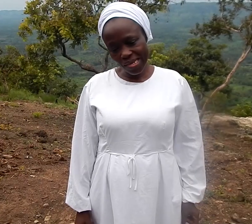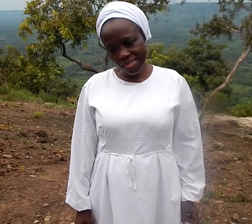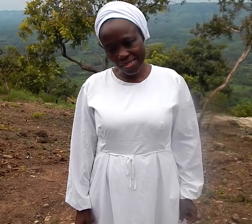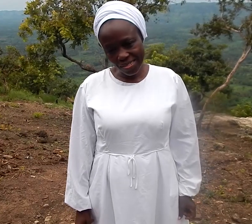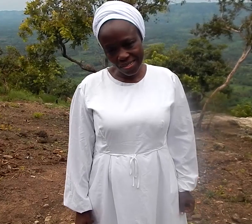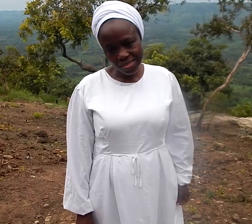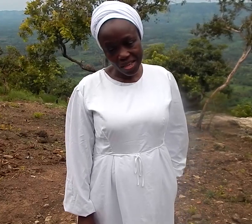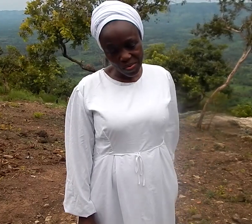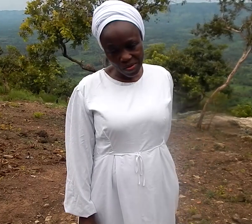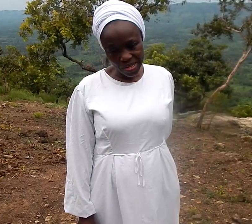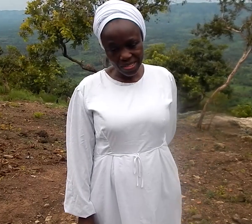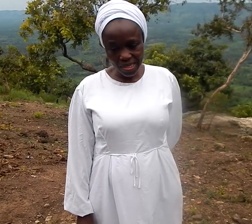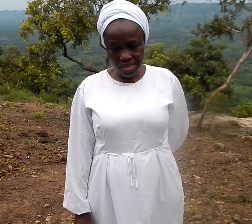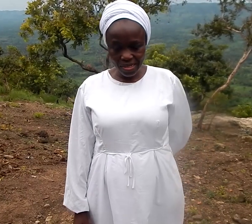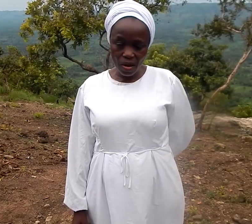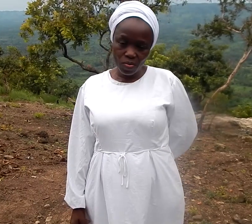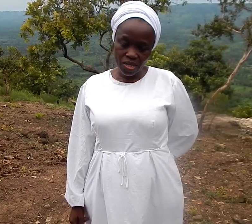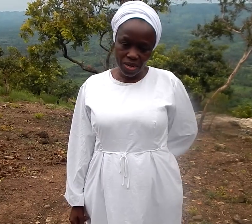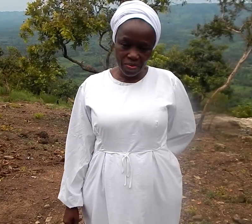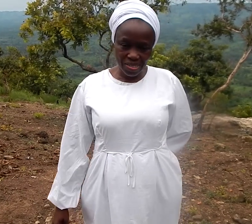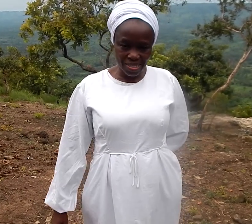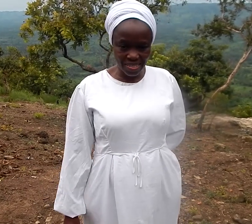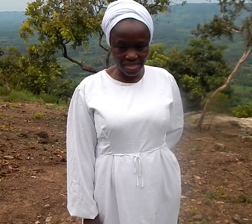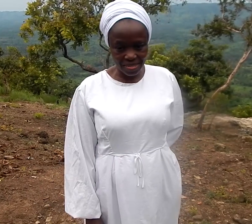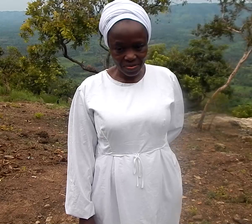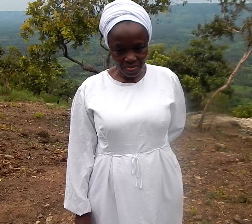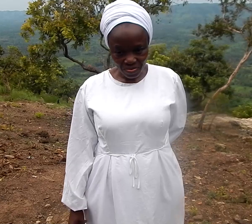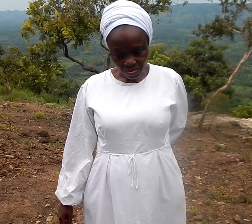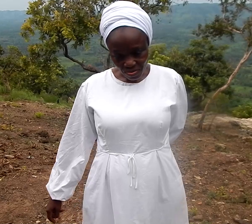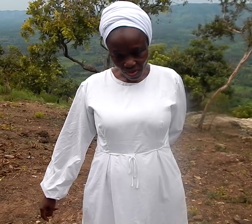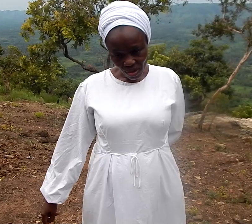blessing, I'm here. And I